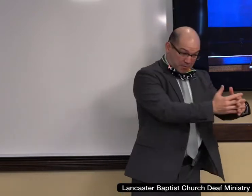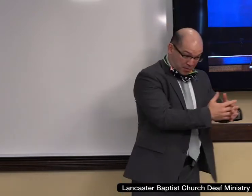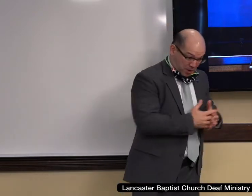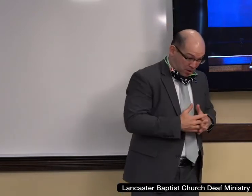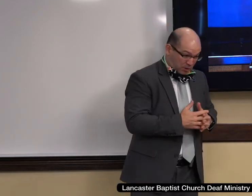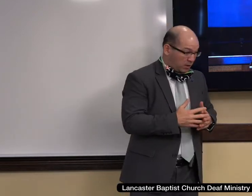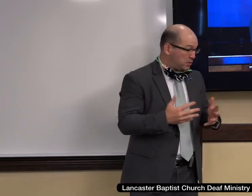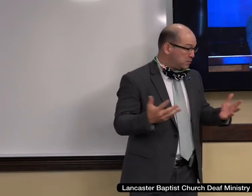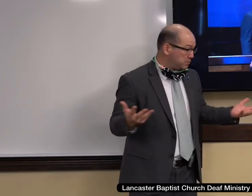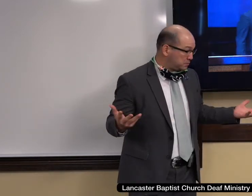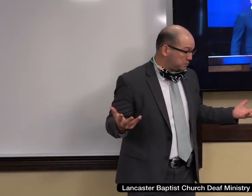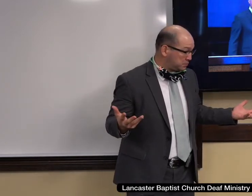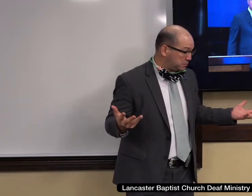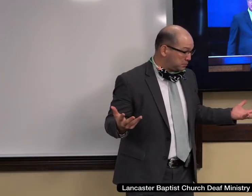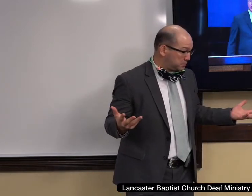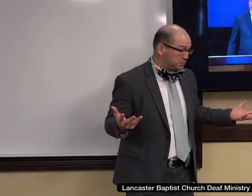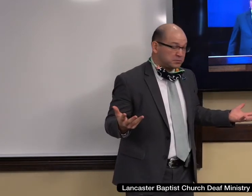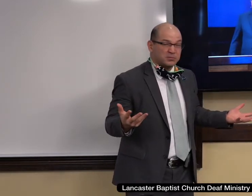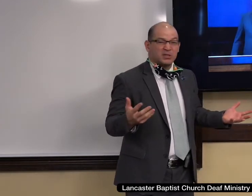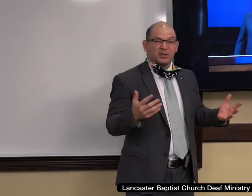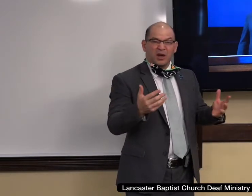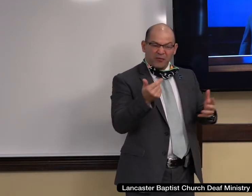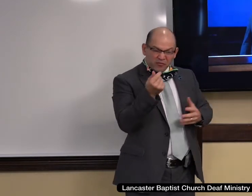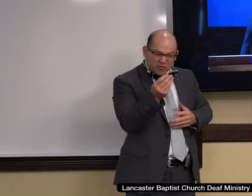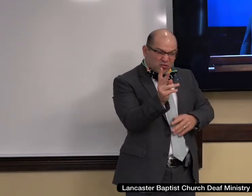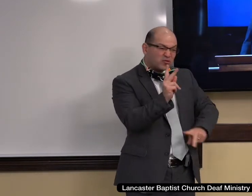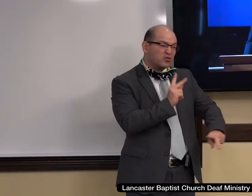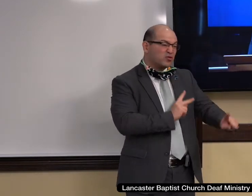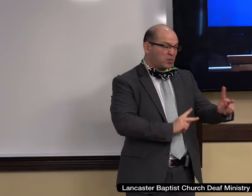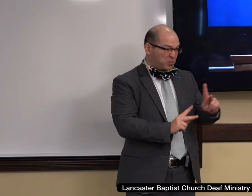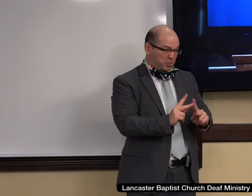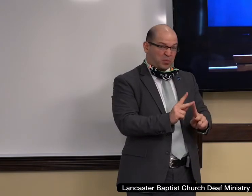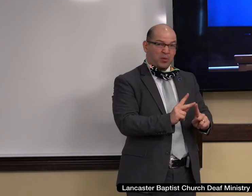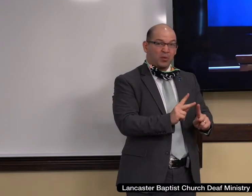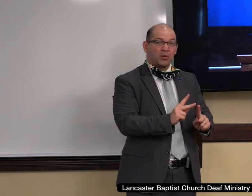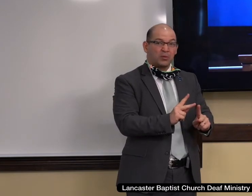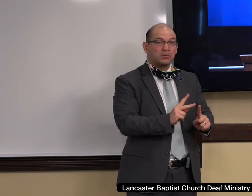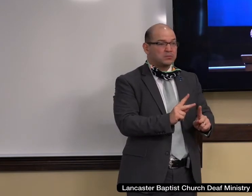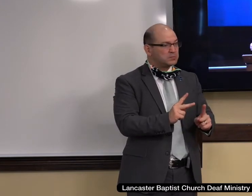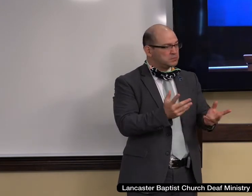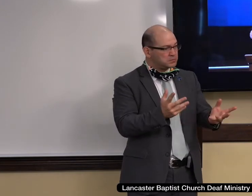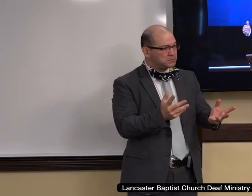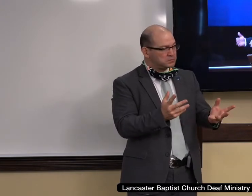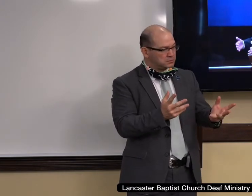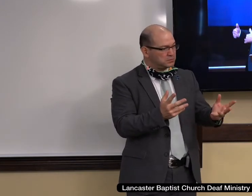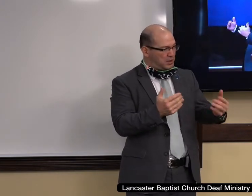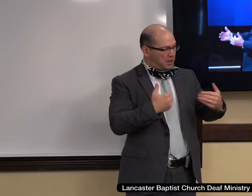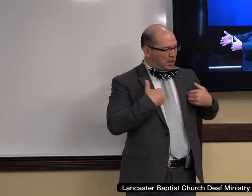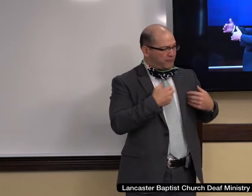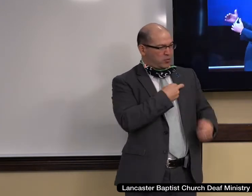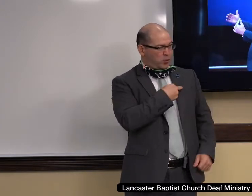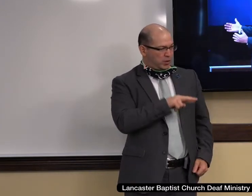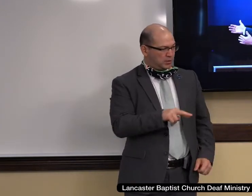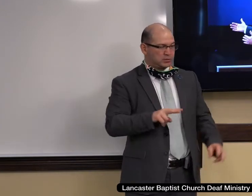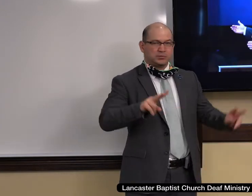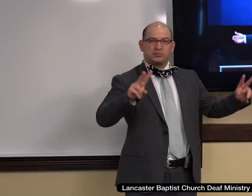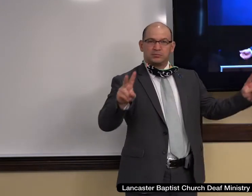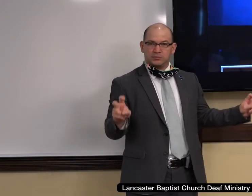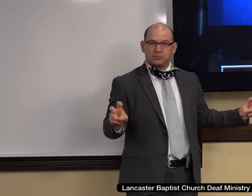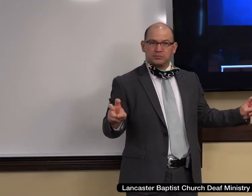general realm of religion of many of the modernized nations. America is becoming less and less and less religious with